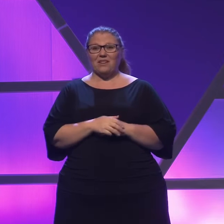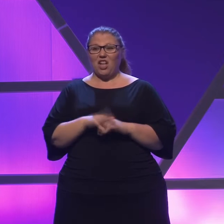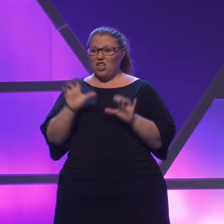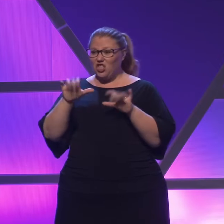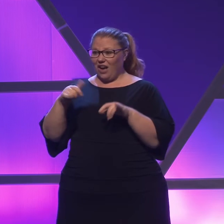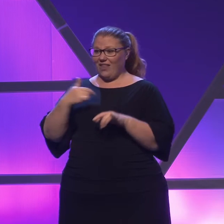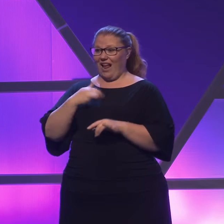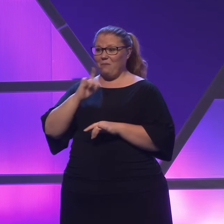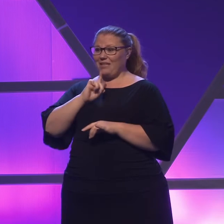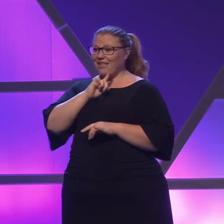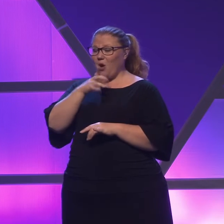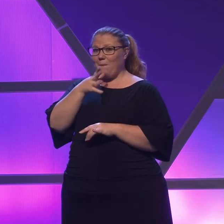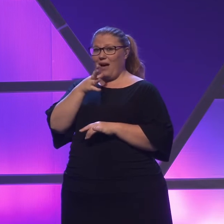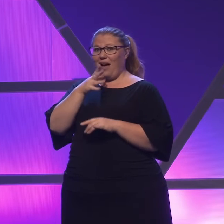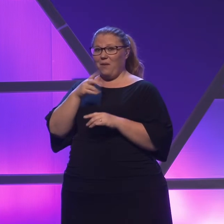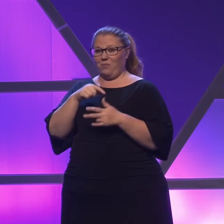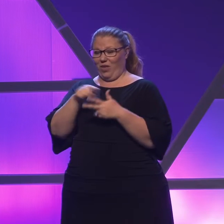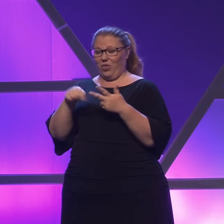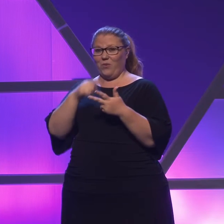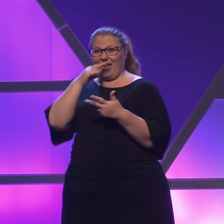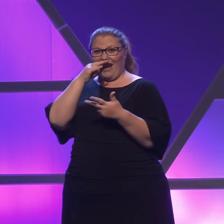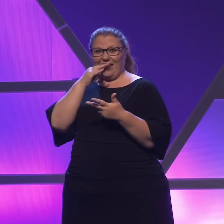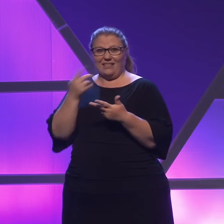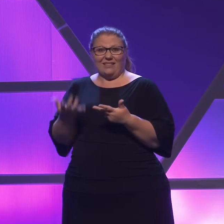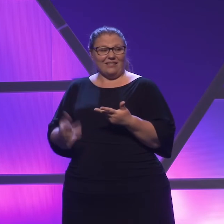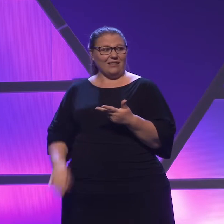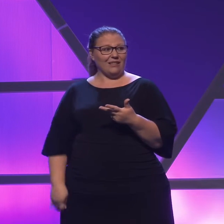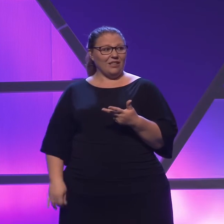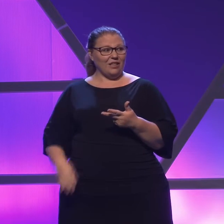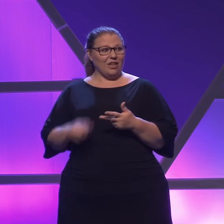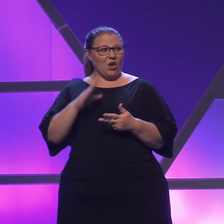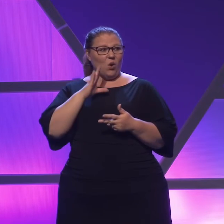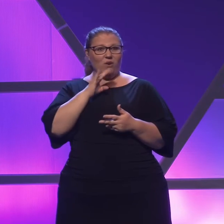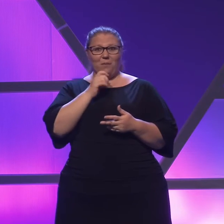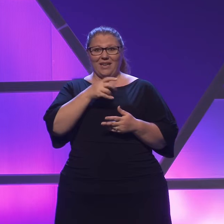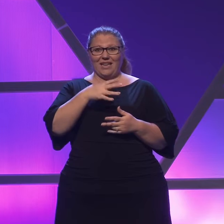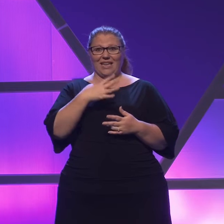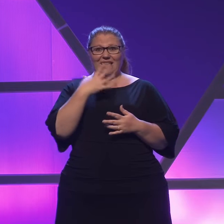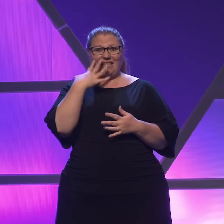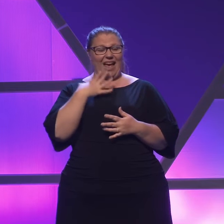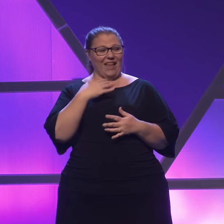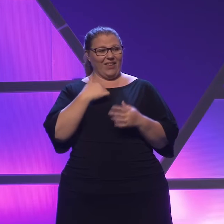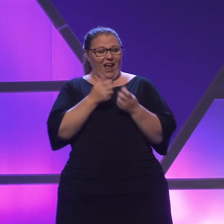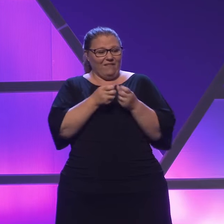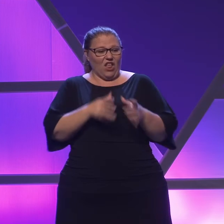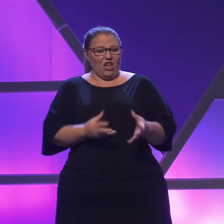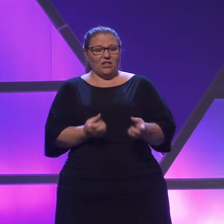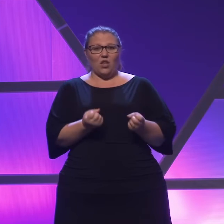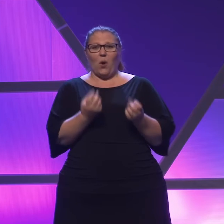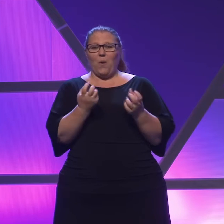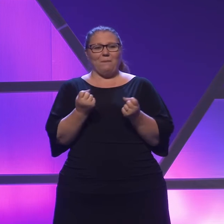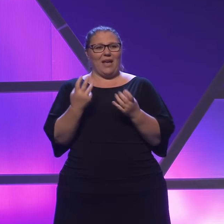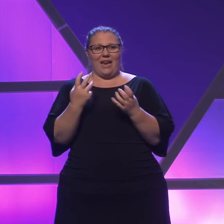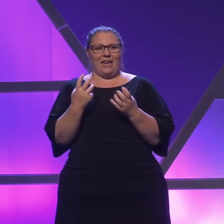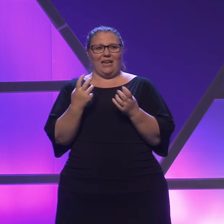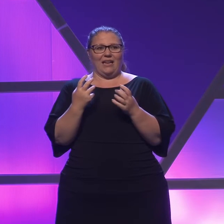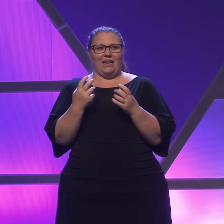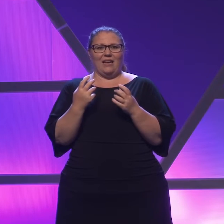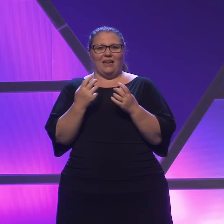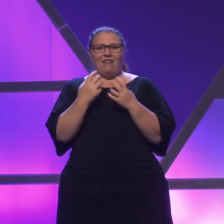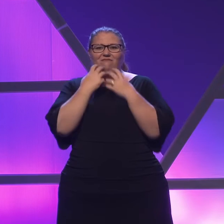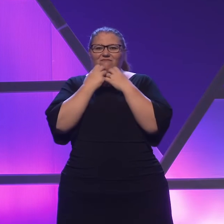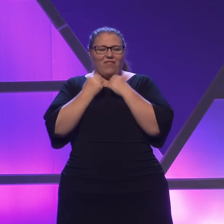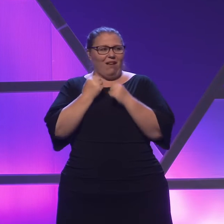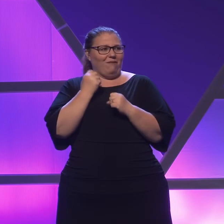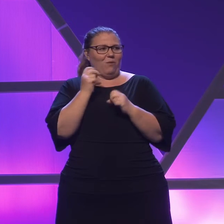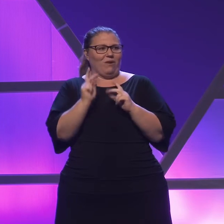I'm a single mom of three children? Would she be sad that I have lost so many loved ones to cancer